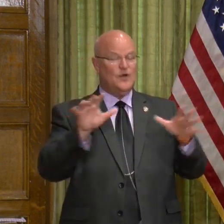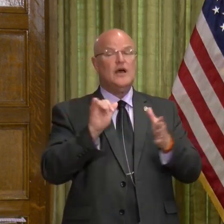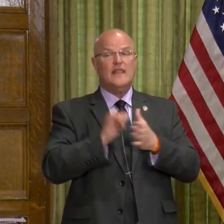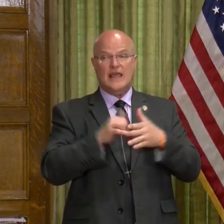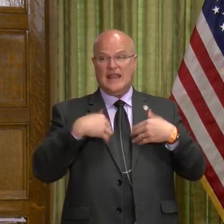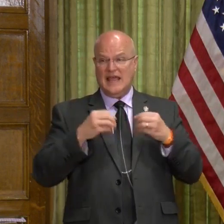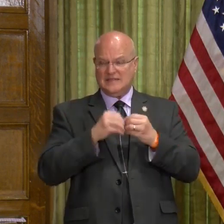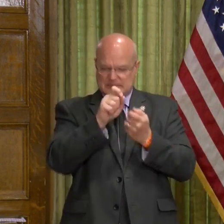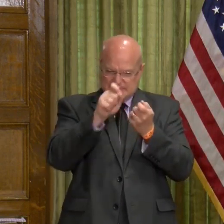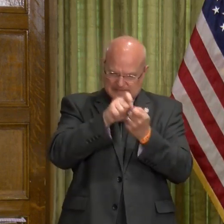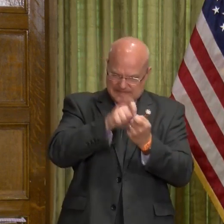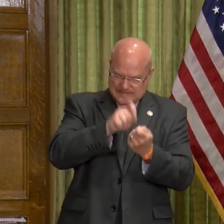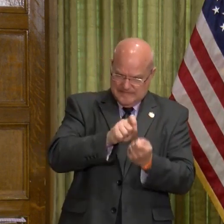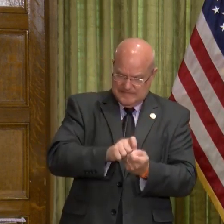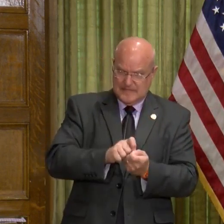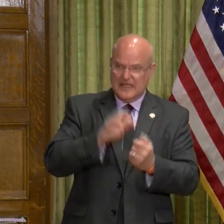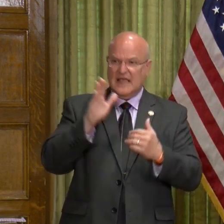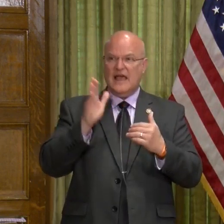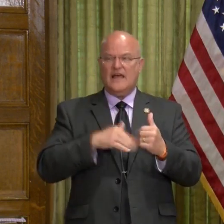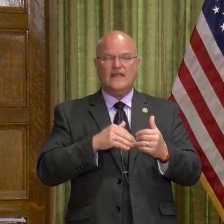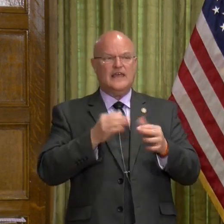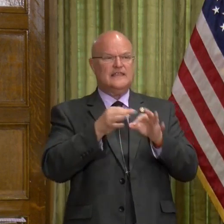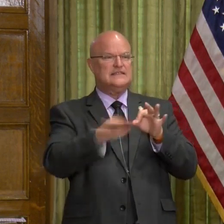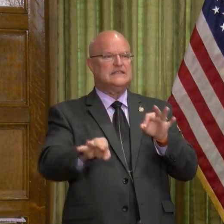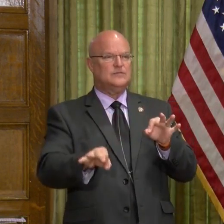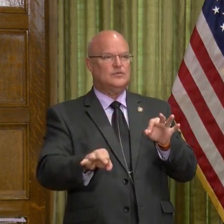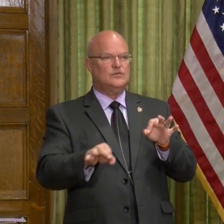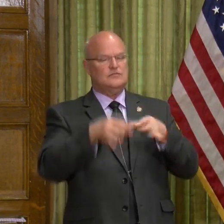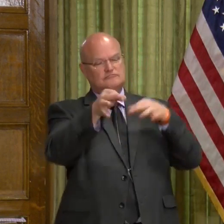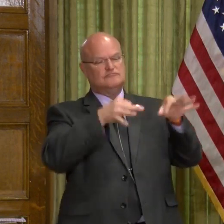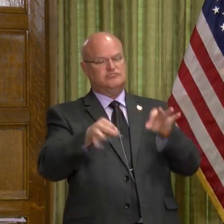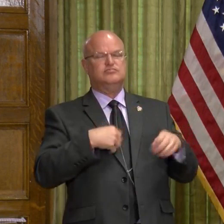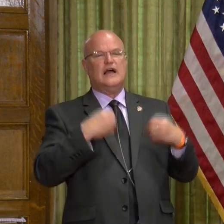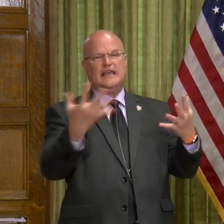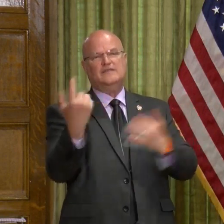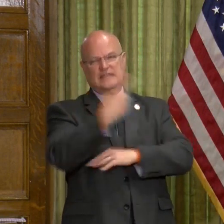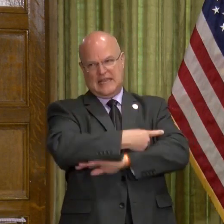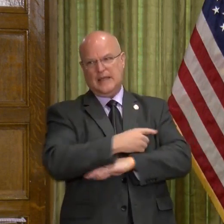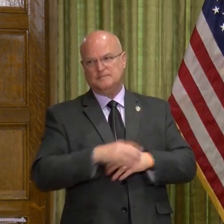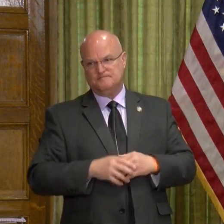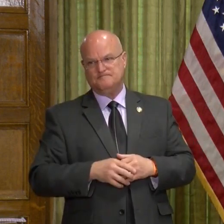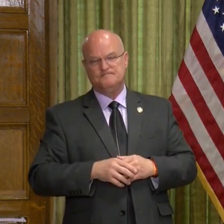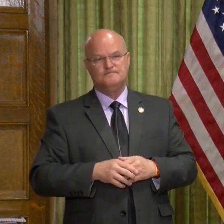that has more specificity in it than the simple outline that I gave you today.